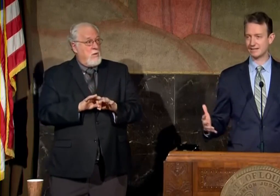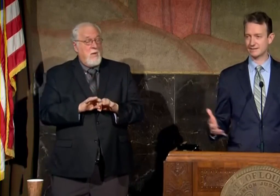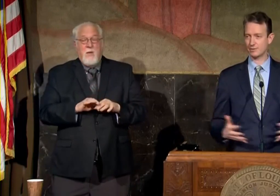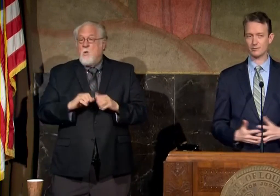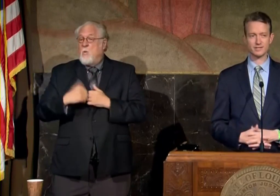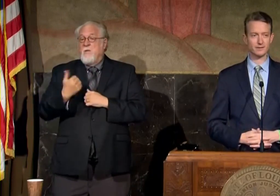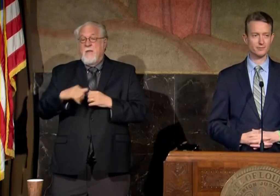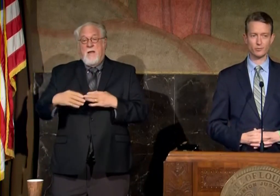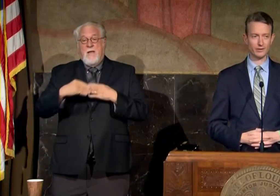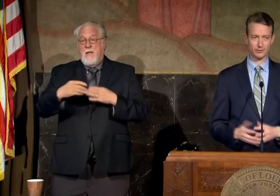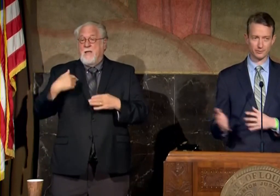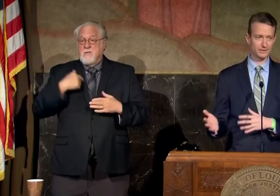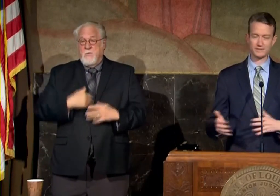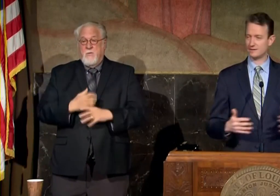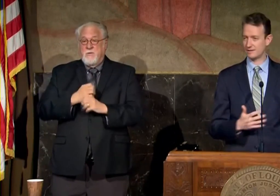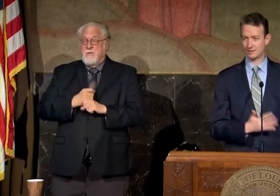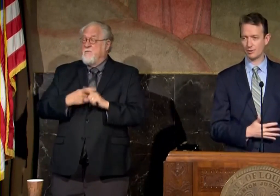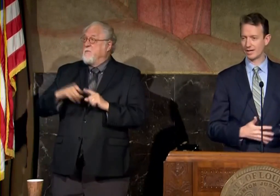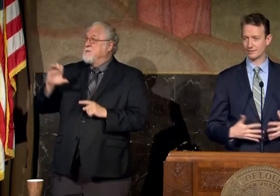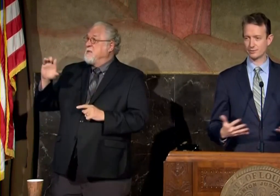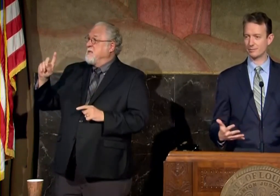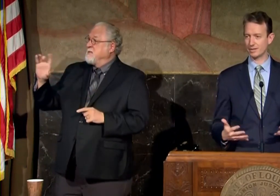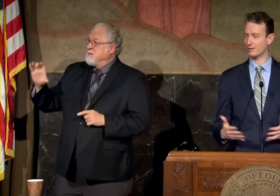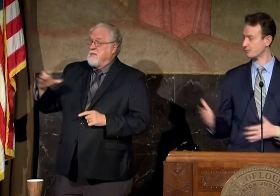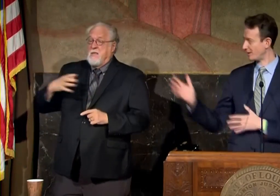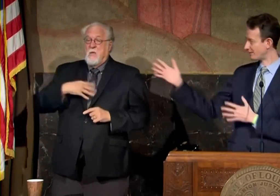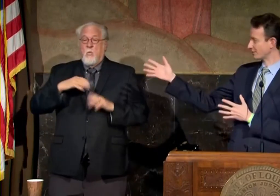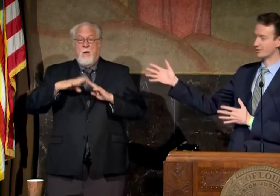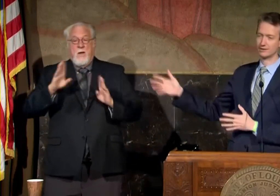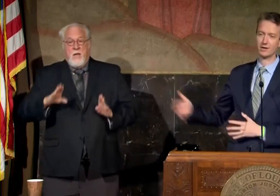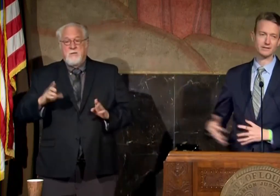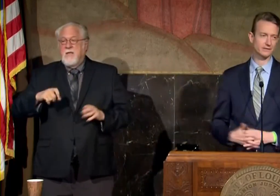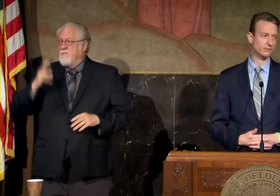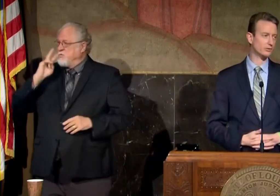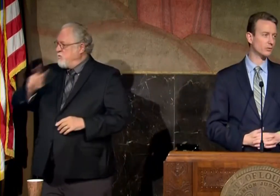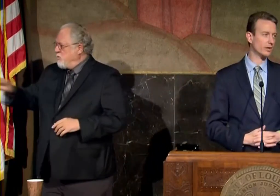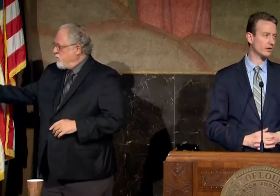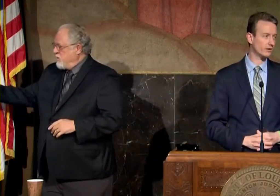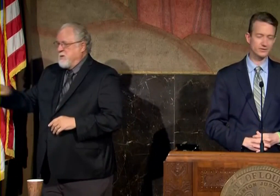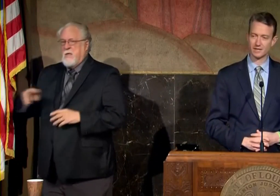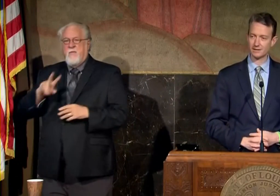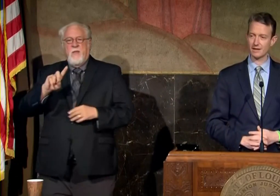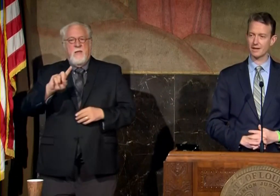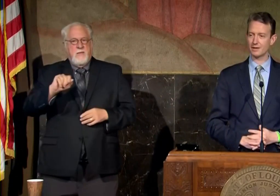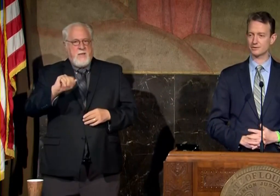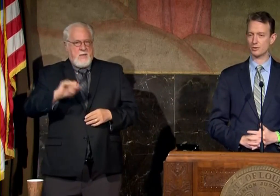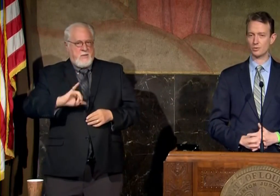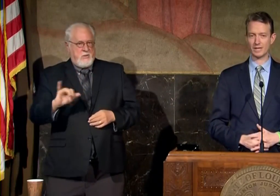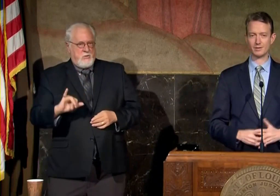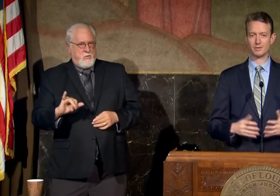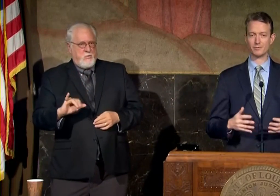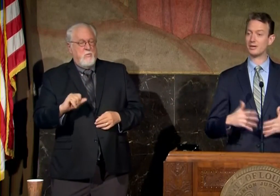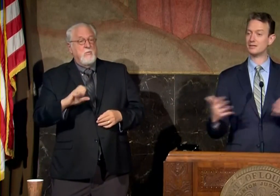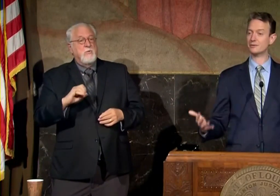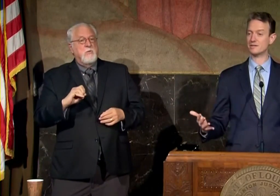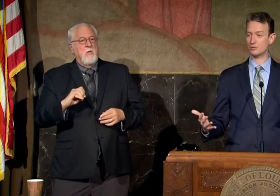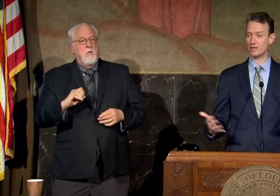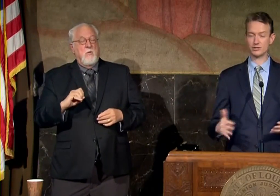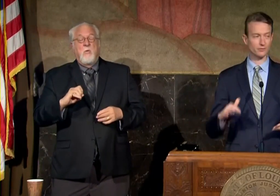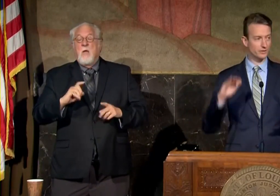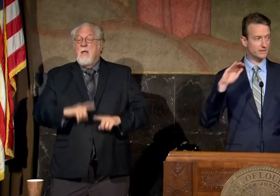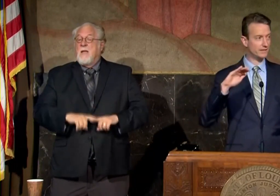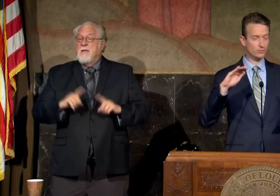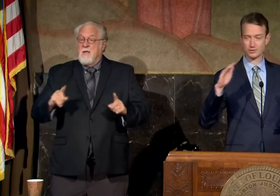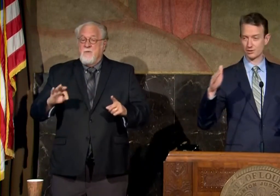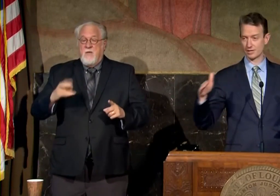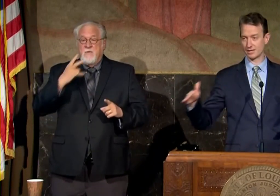any guidance that we've received whether it's from the cdc the white house or anybody else we have to look at the context of what's going on in our state so it would be a very different situation